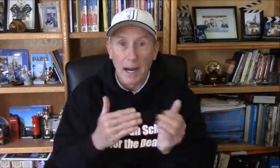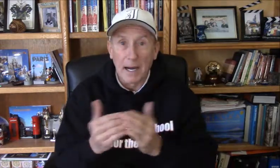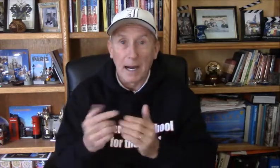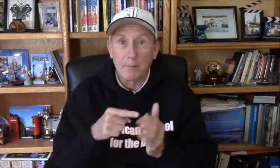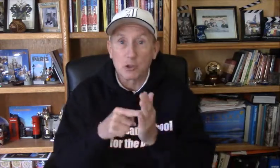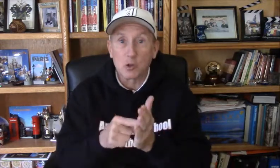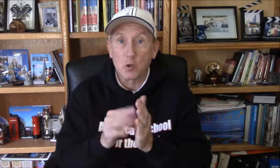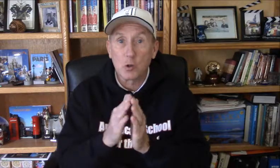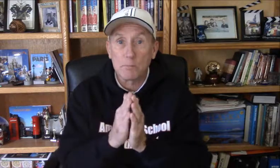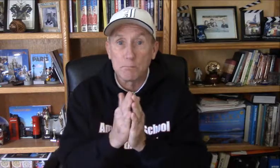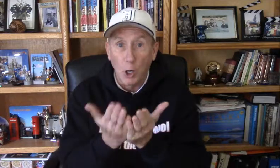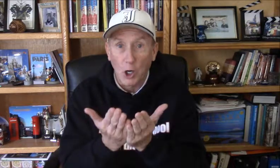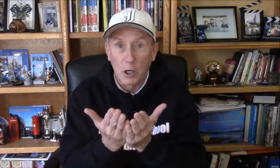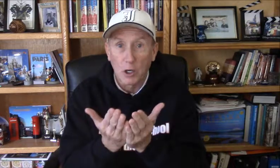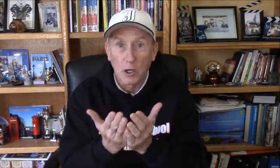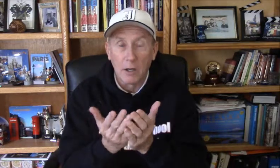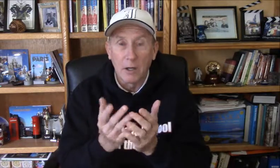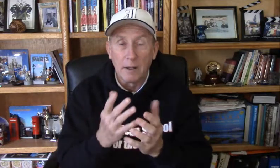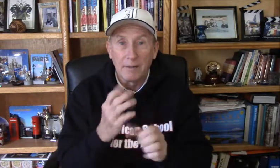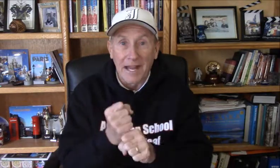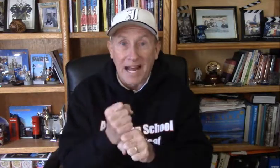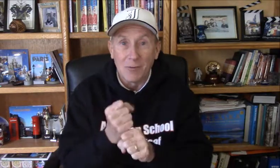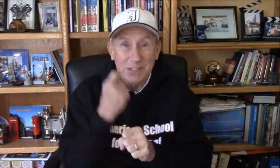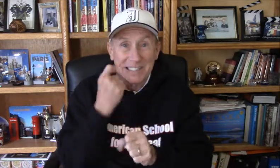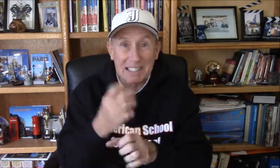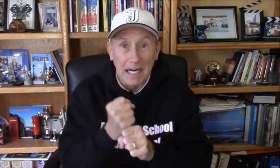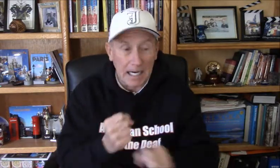I'll show you a book. It's in God.